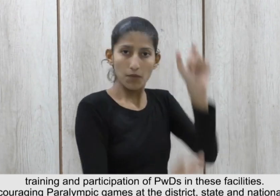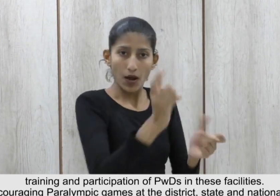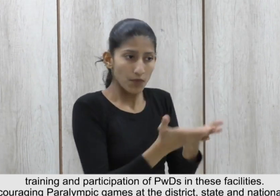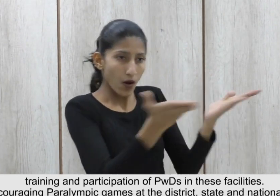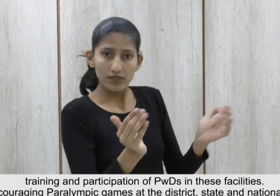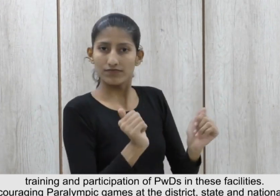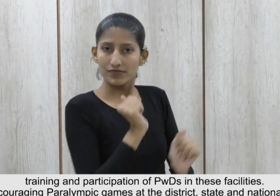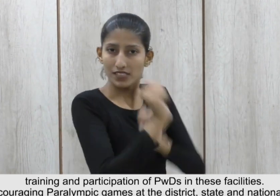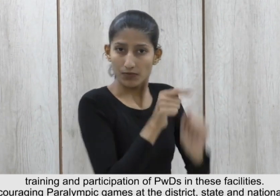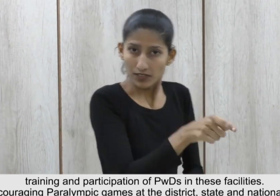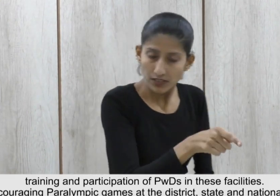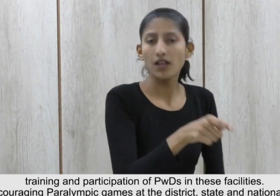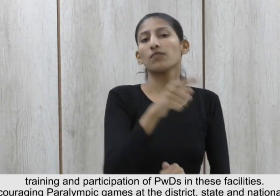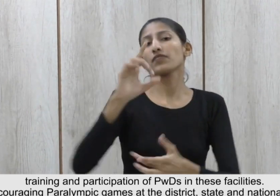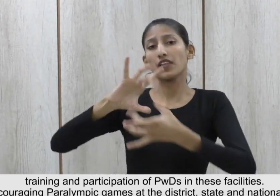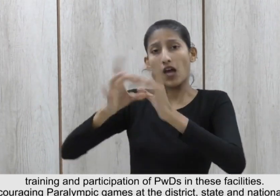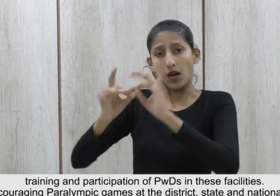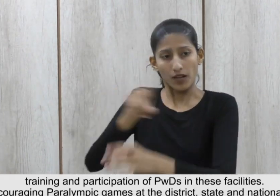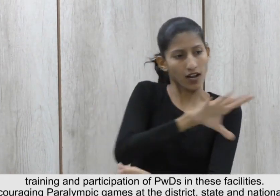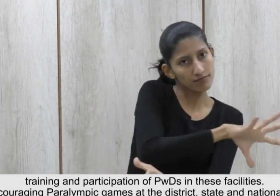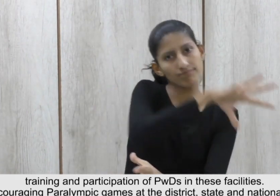and national levels 10.1. Encouraging